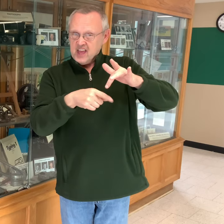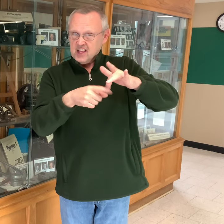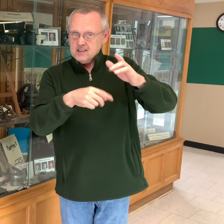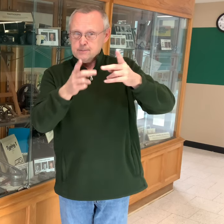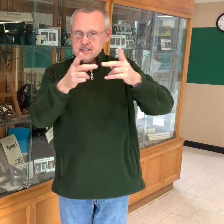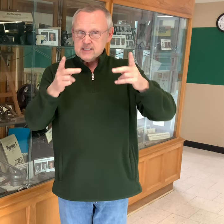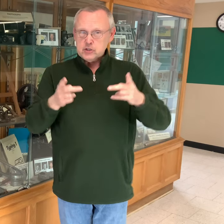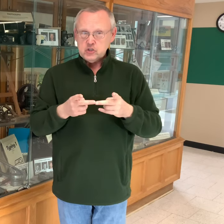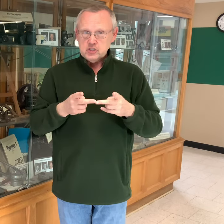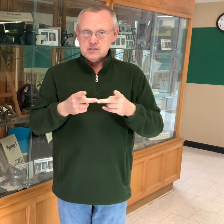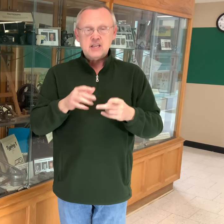positions.